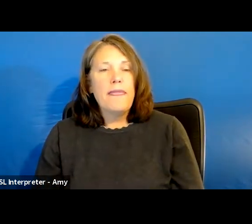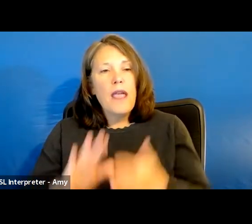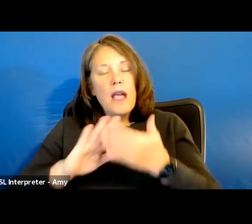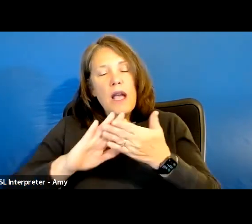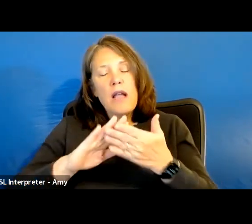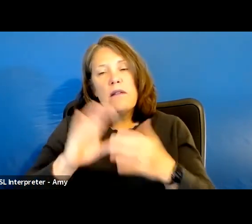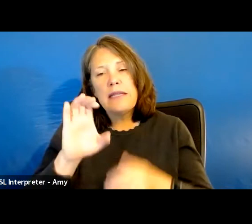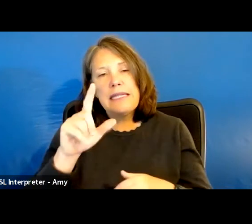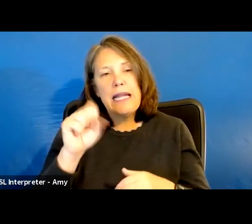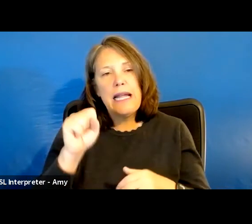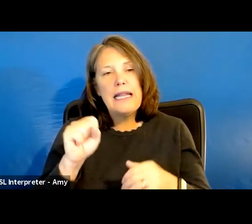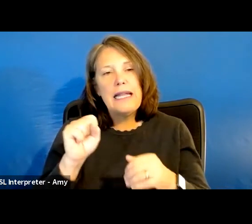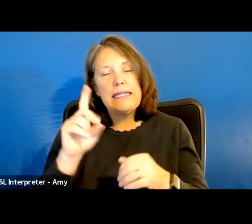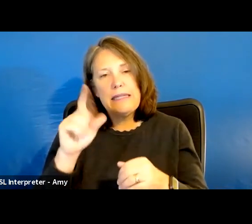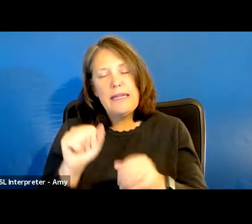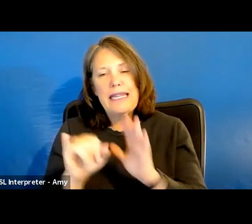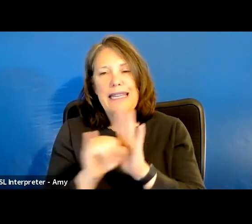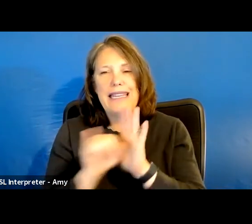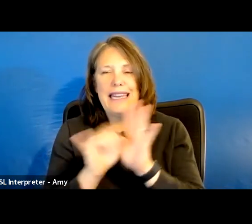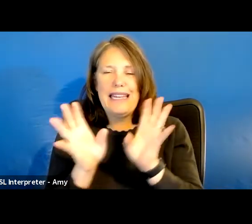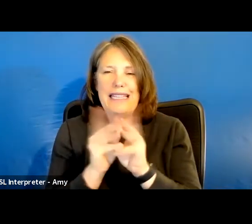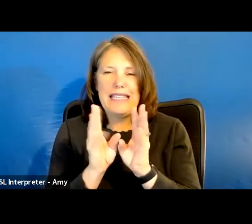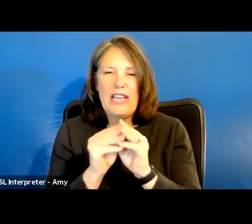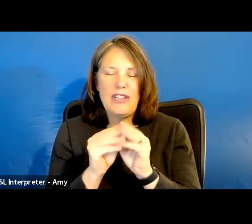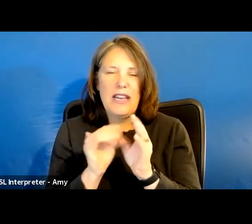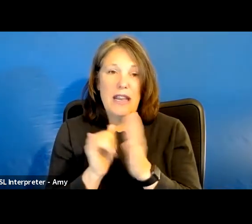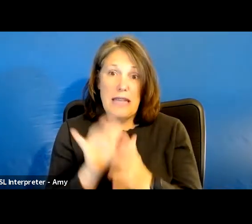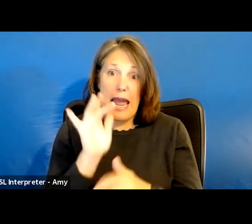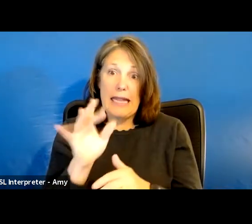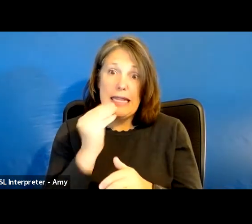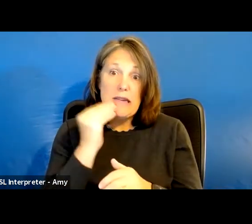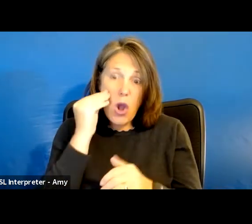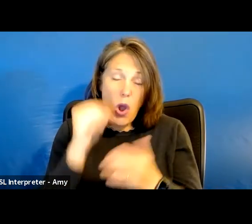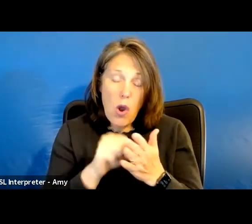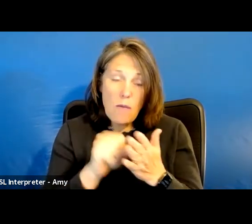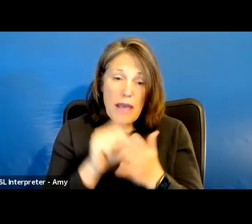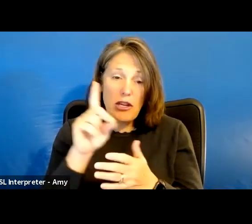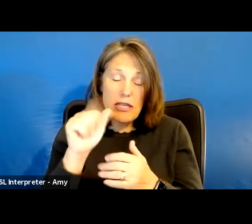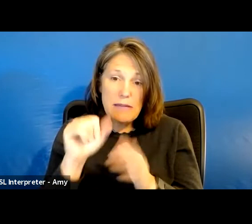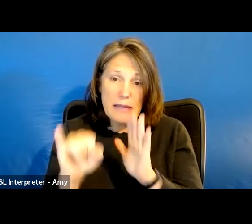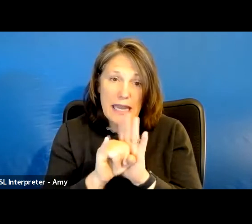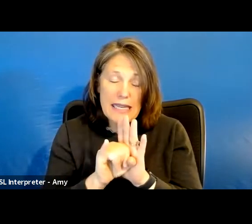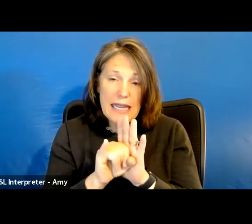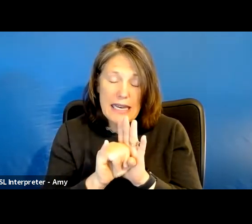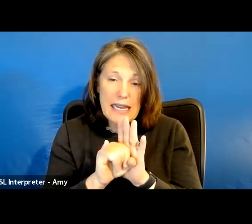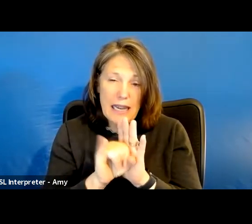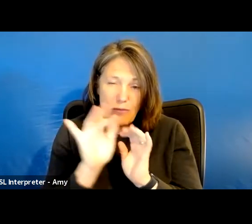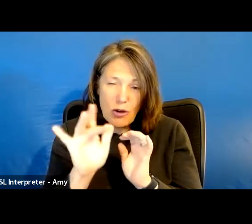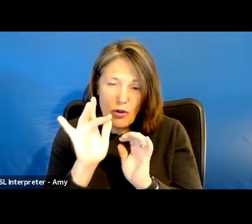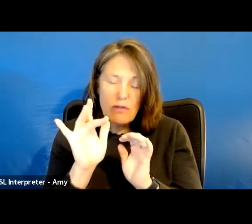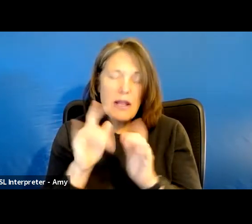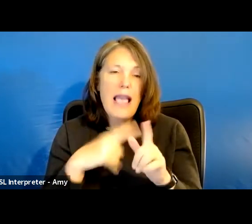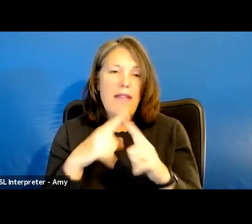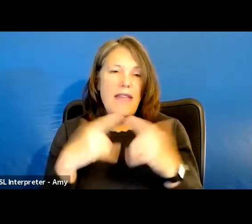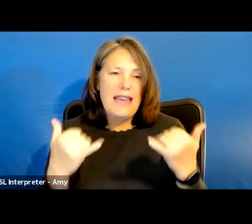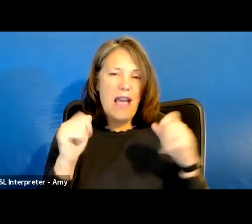identity session. So let's pretend that I clicked the homepage, I clicked disability identity, that thumbnail, and now here I